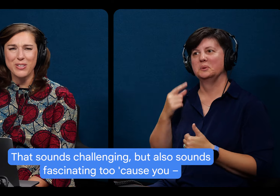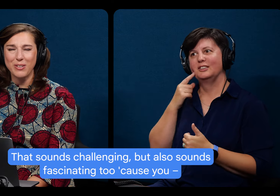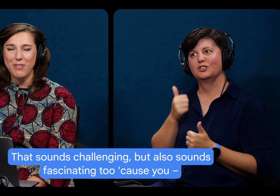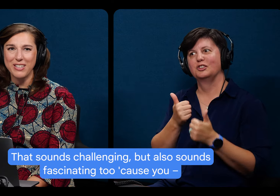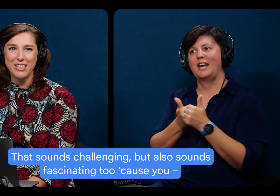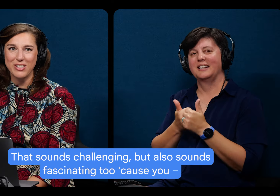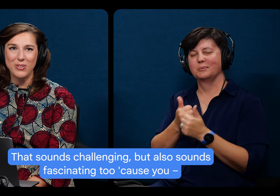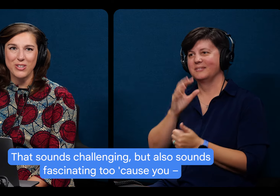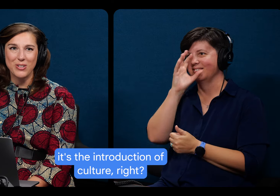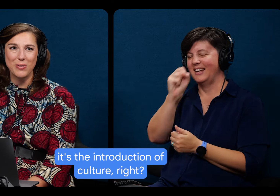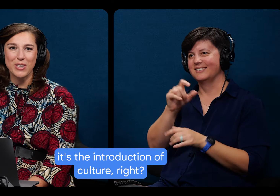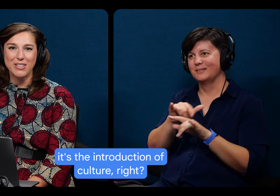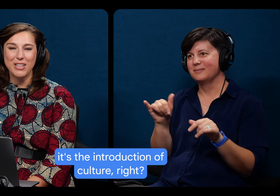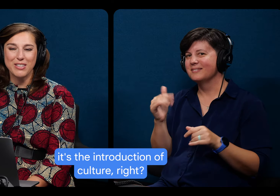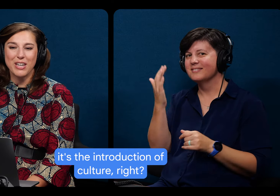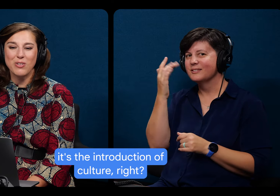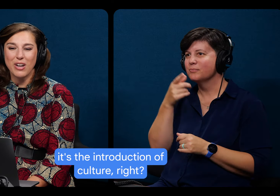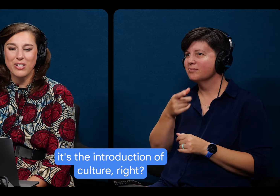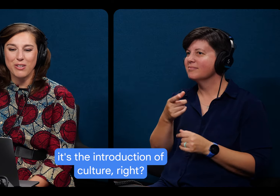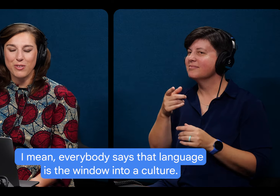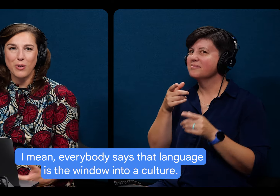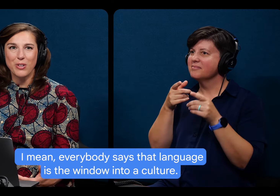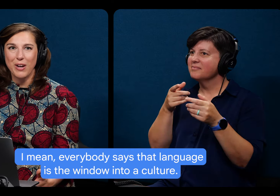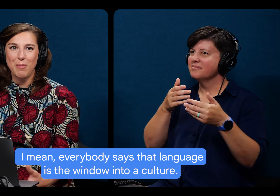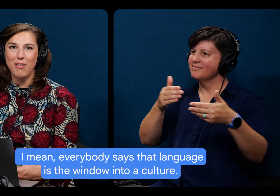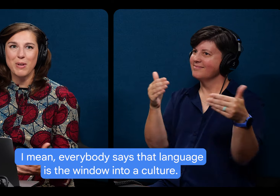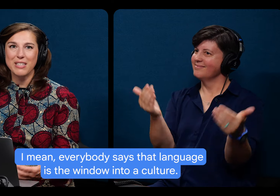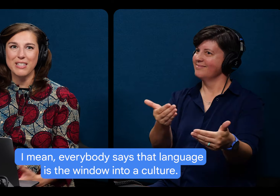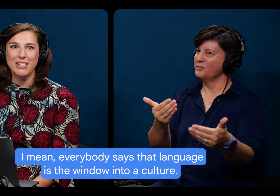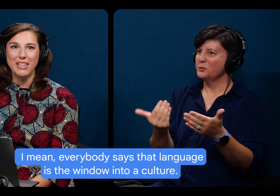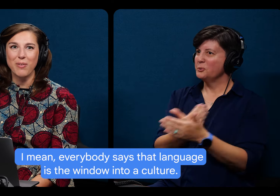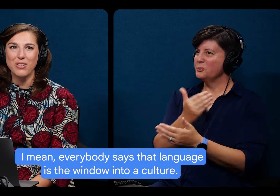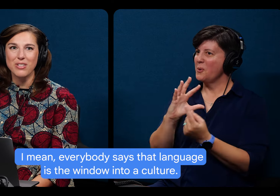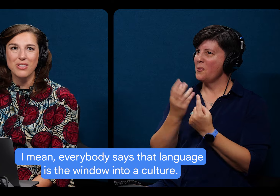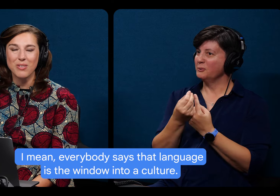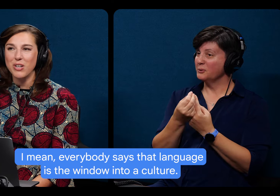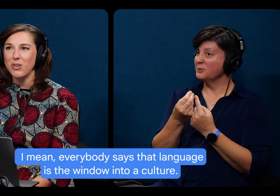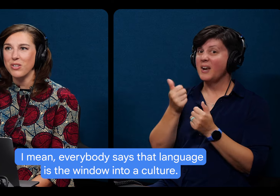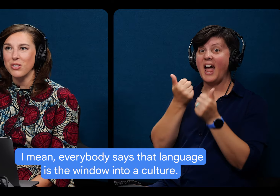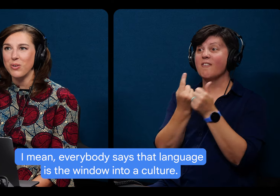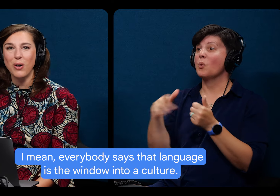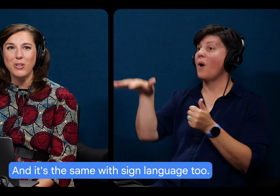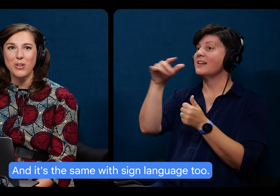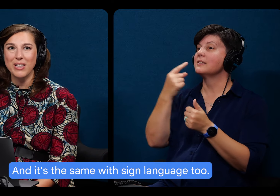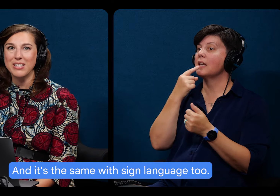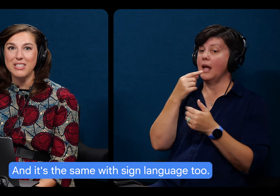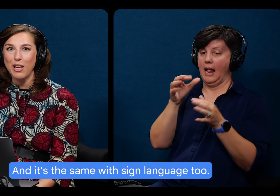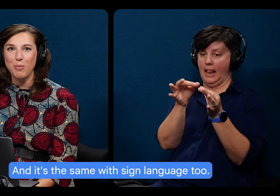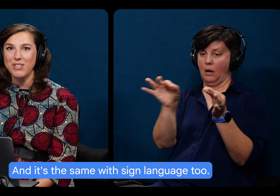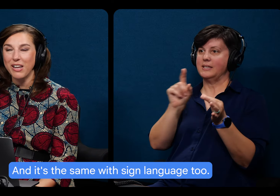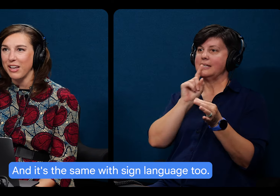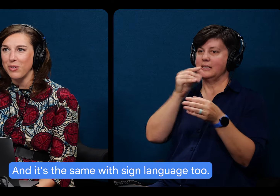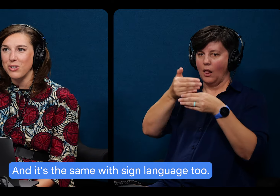also sounds fascinating, too, because you, it's, it's the introduction of culture, right? I mean, everybody says that language is the window into a culture, and it's the